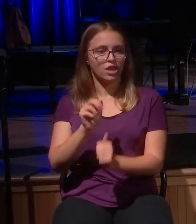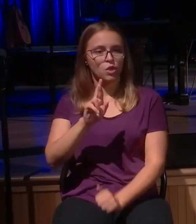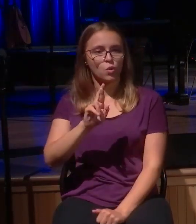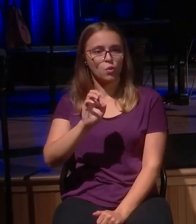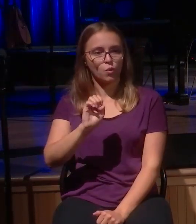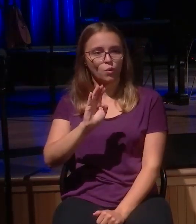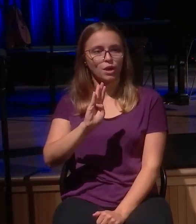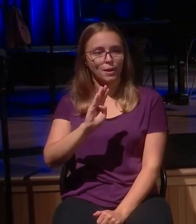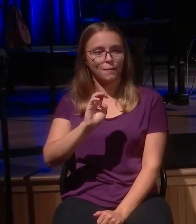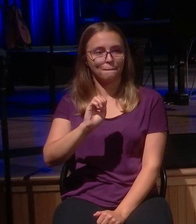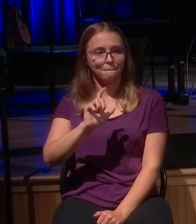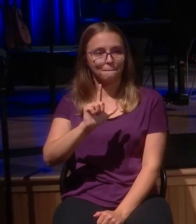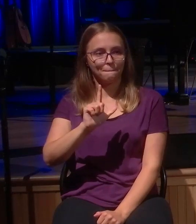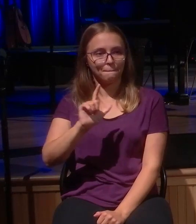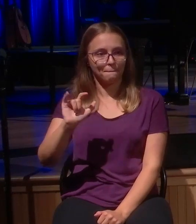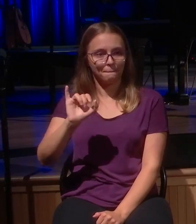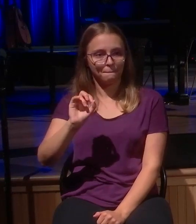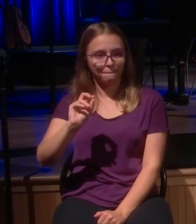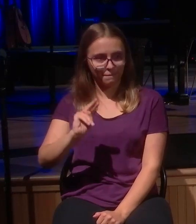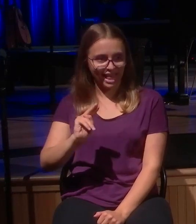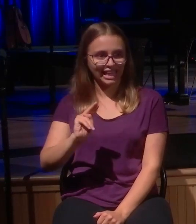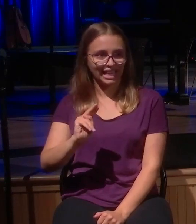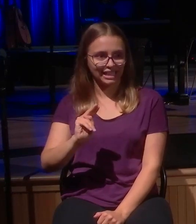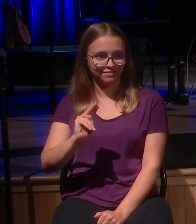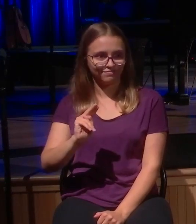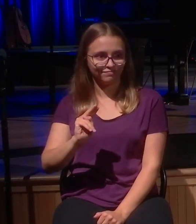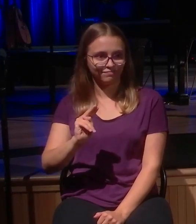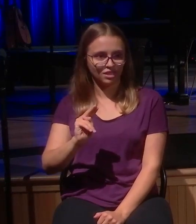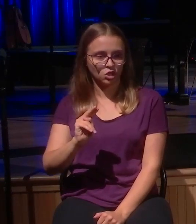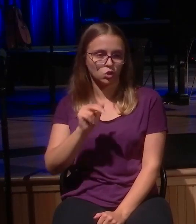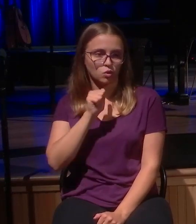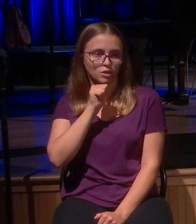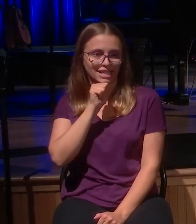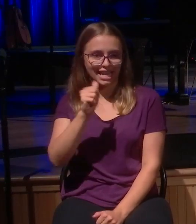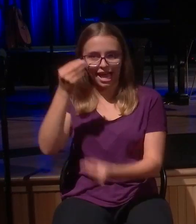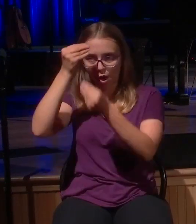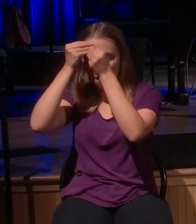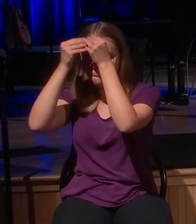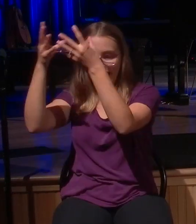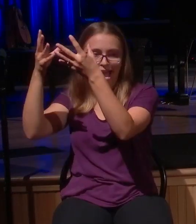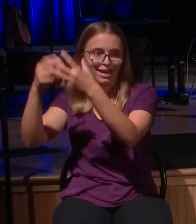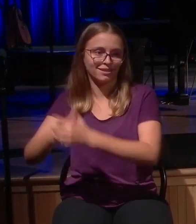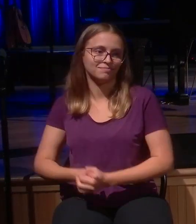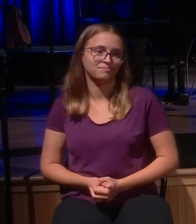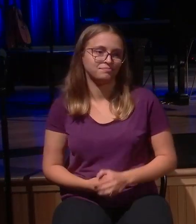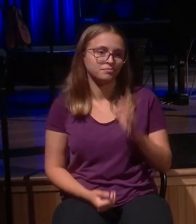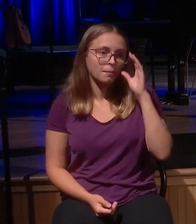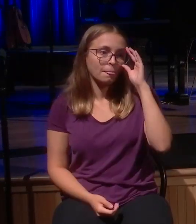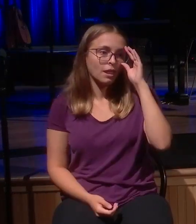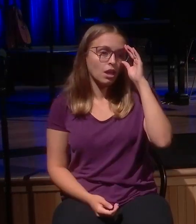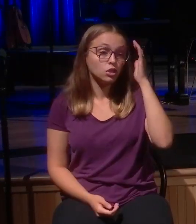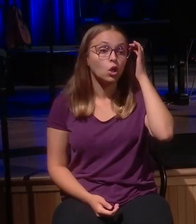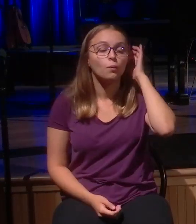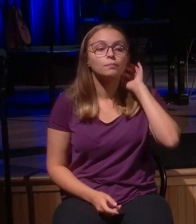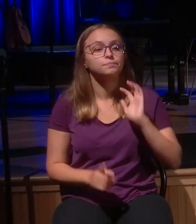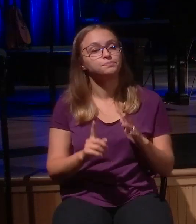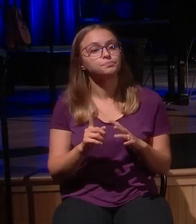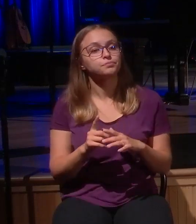11. And Jesus said there was a man who had two sons. And the younger